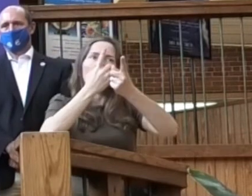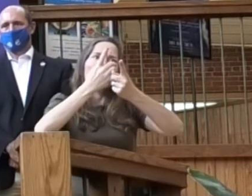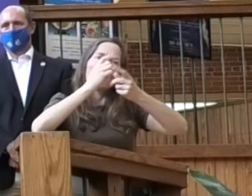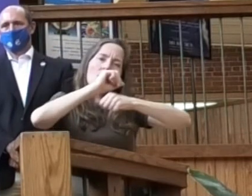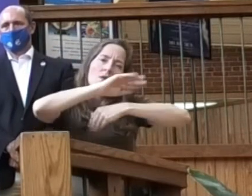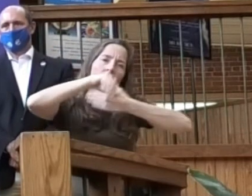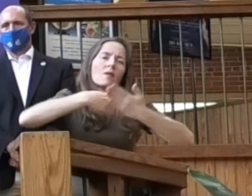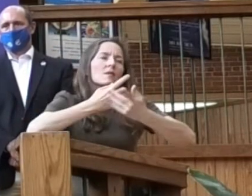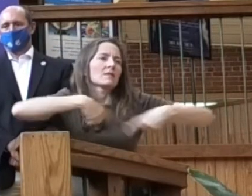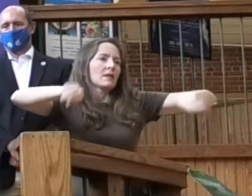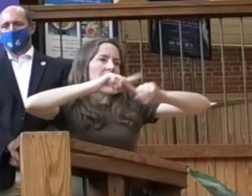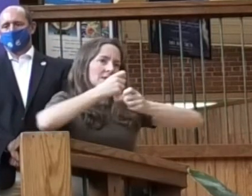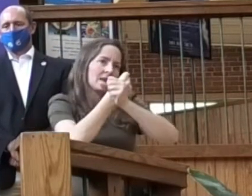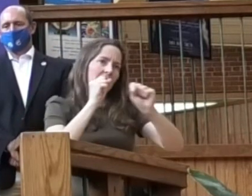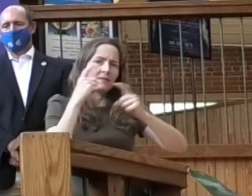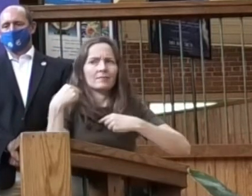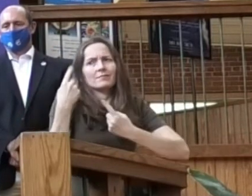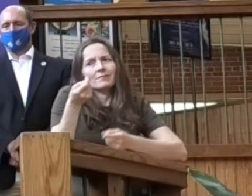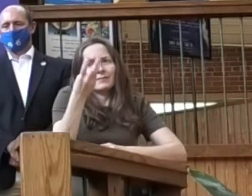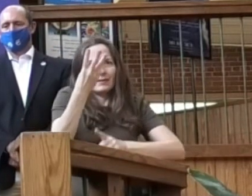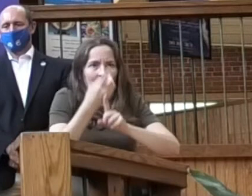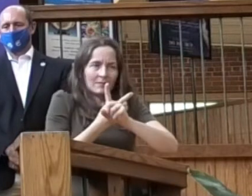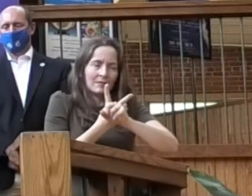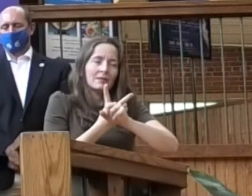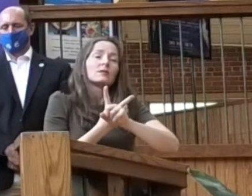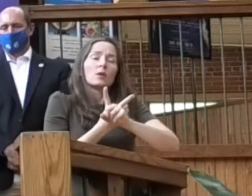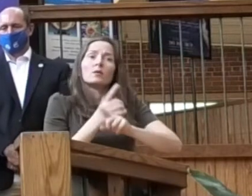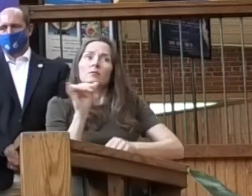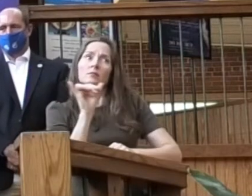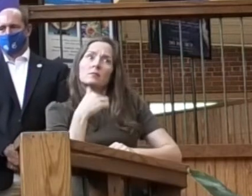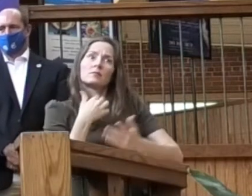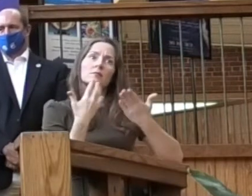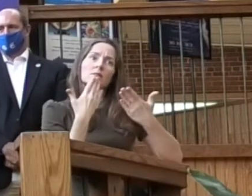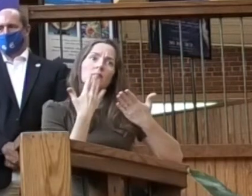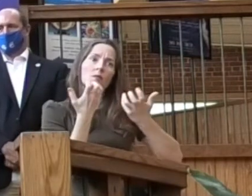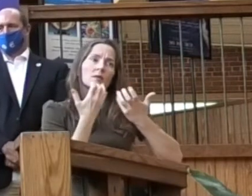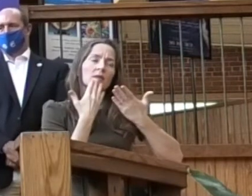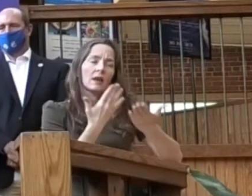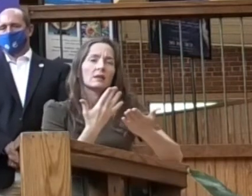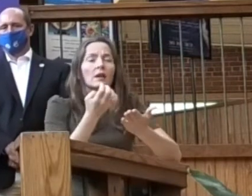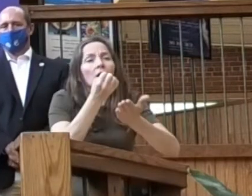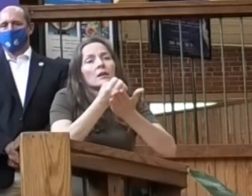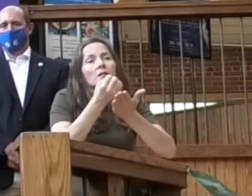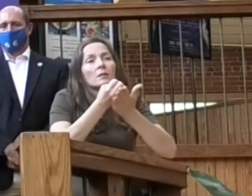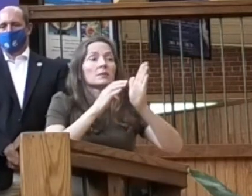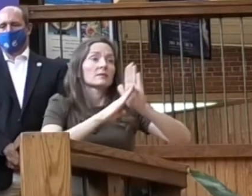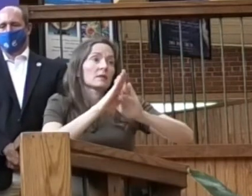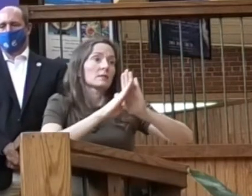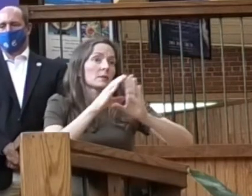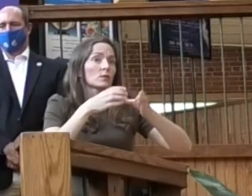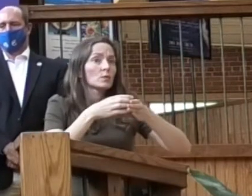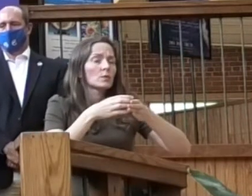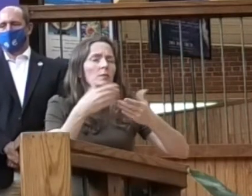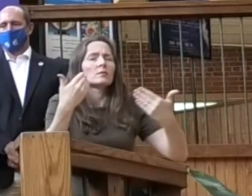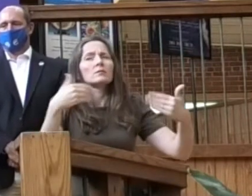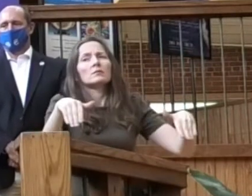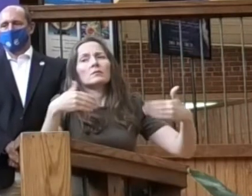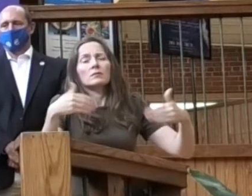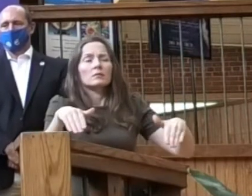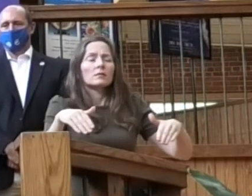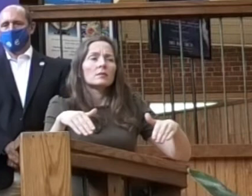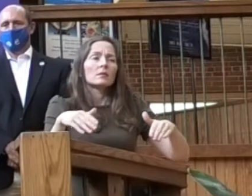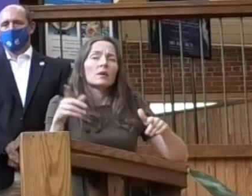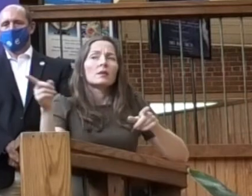also the Economic Development Group. You guys have just